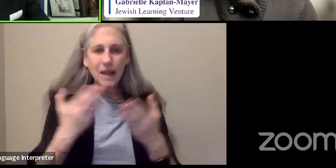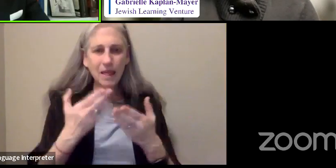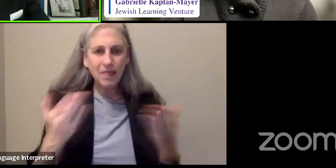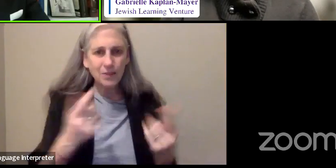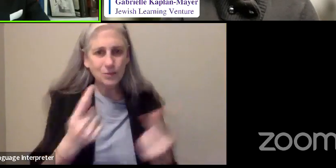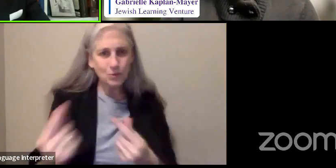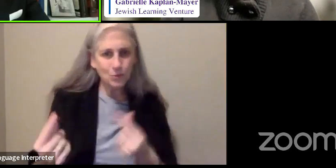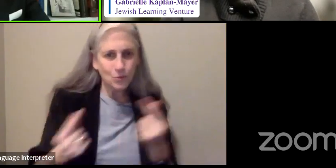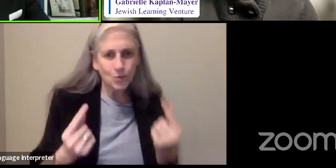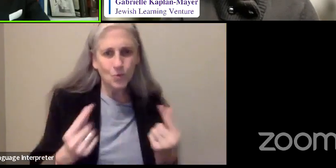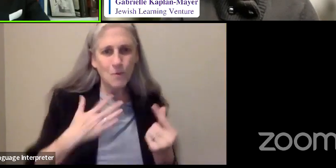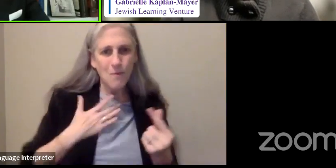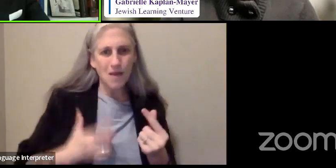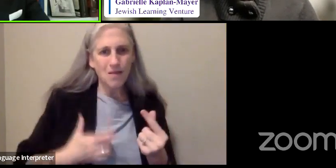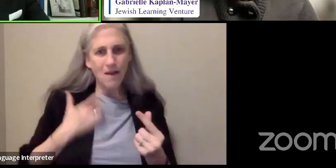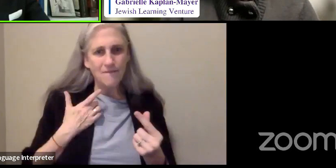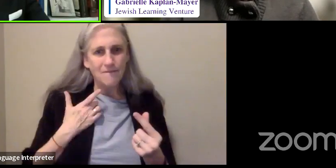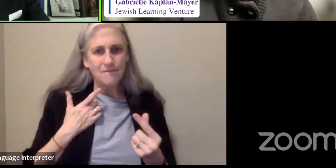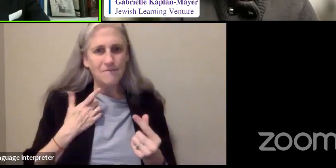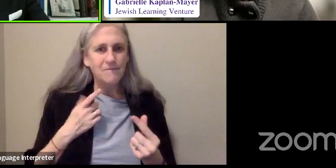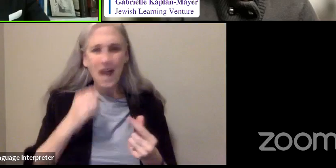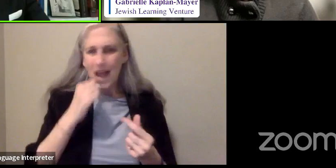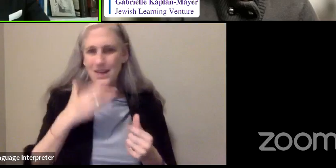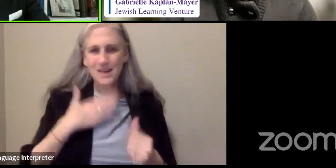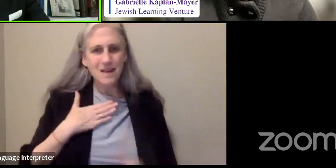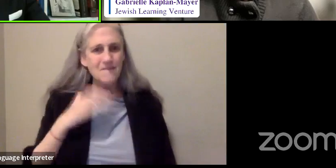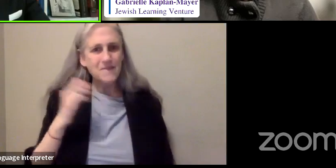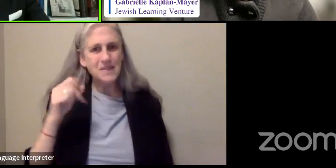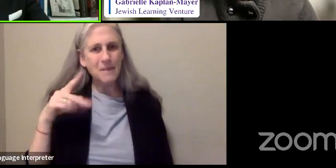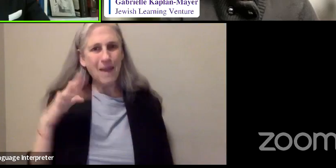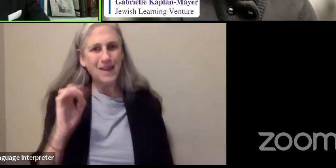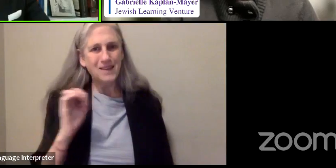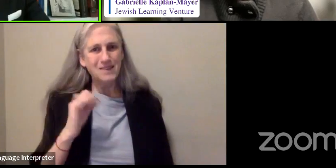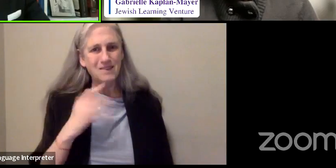that I didn't have room for resentment.